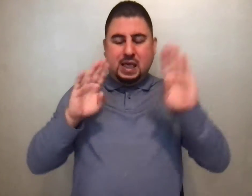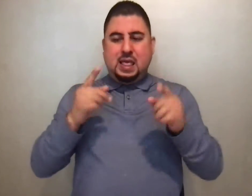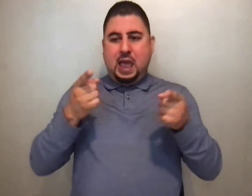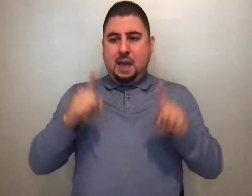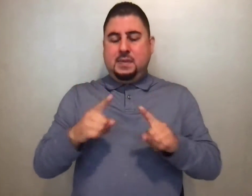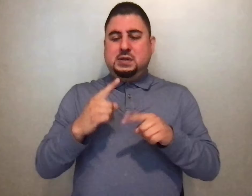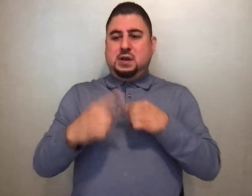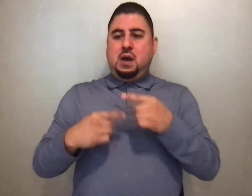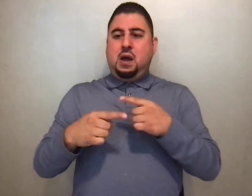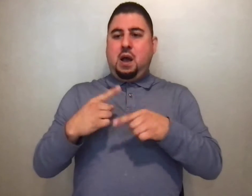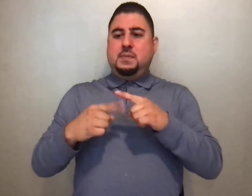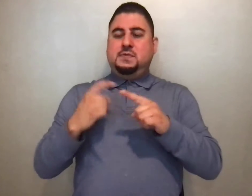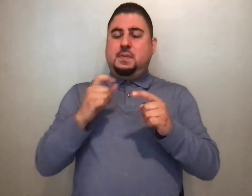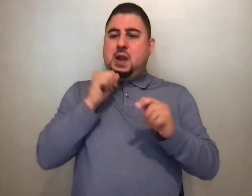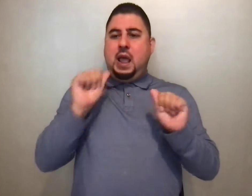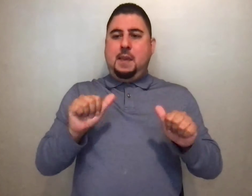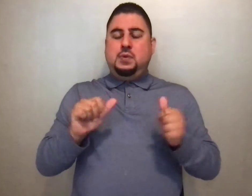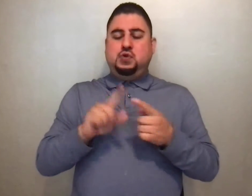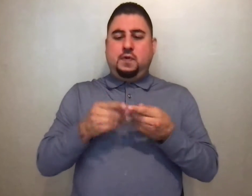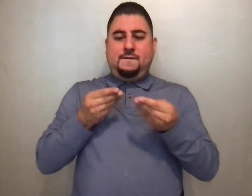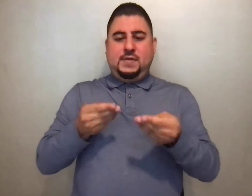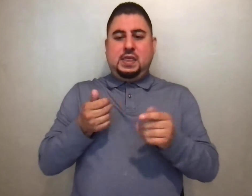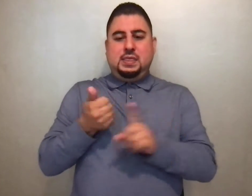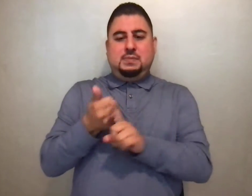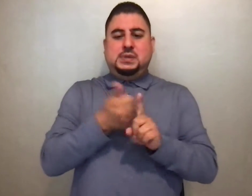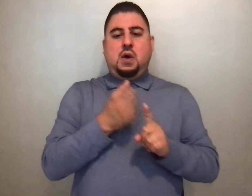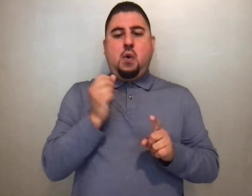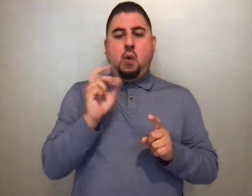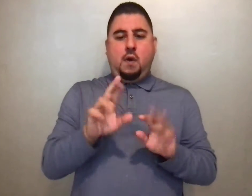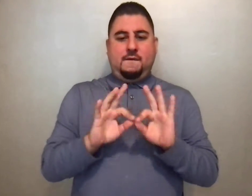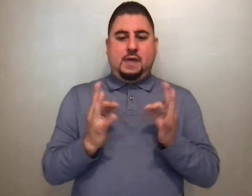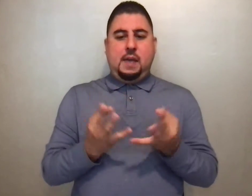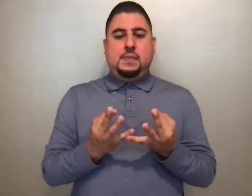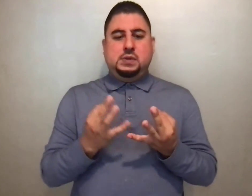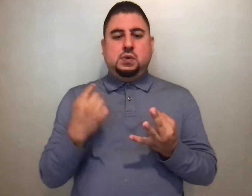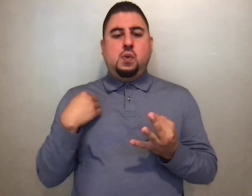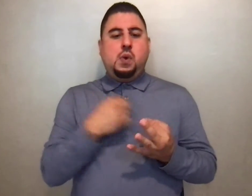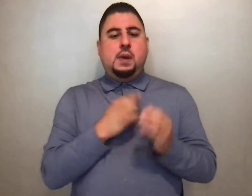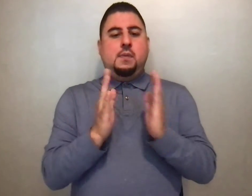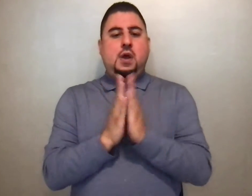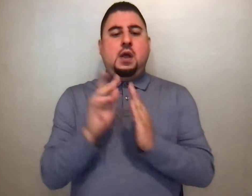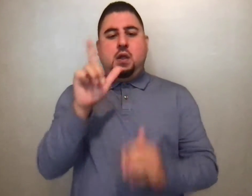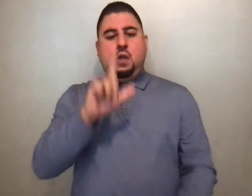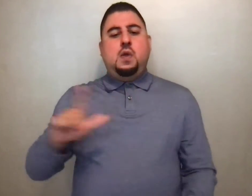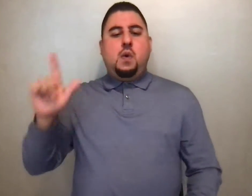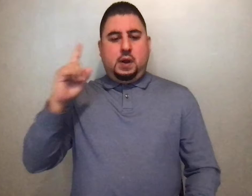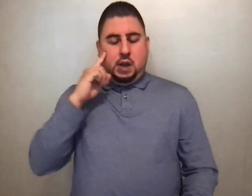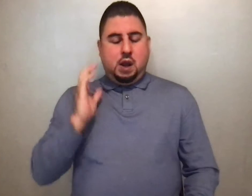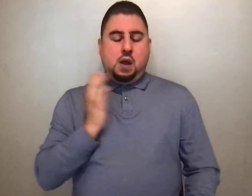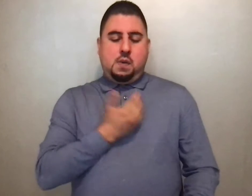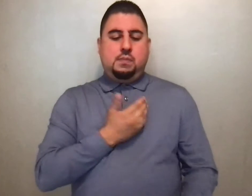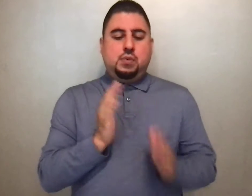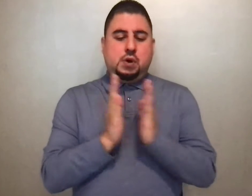being unable to feed themselves or their families. Let us pray to the Lord. Lord, hear our prayer.